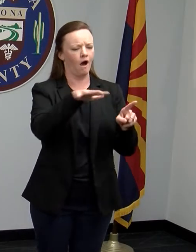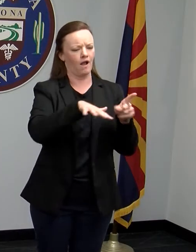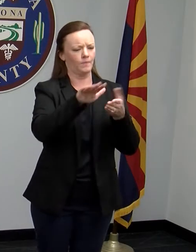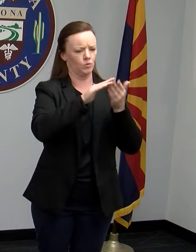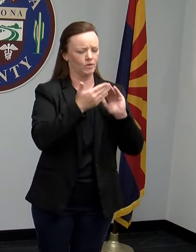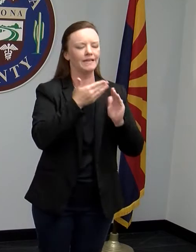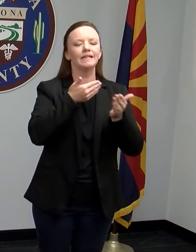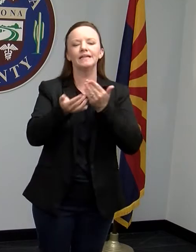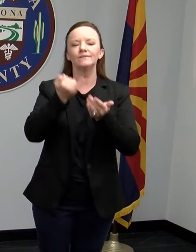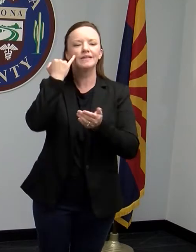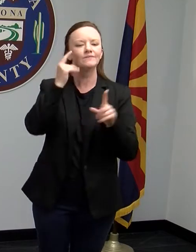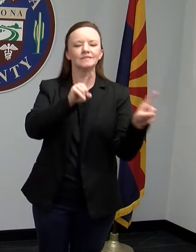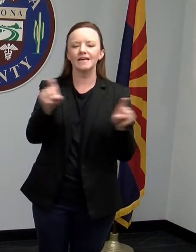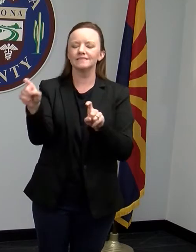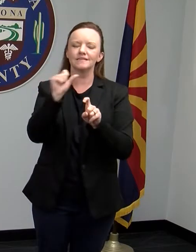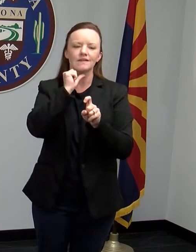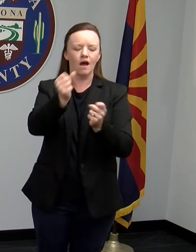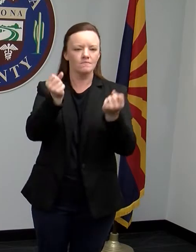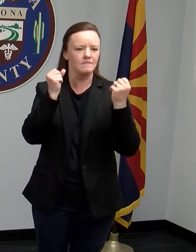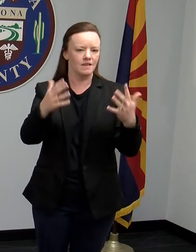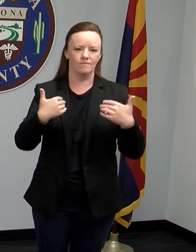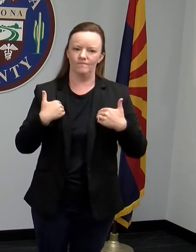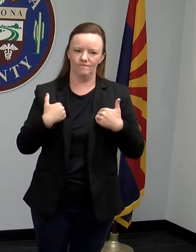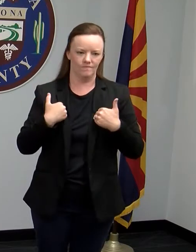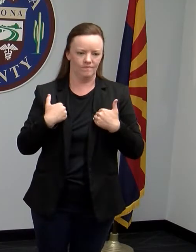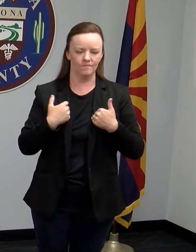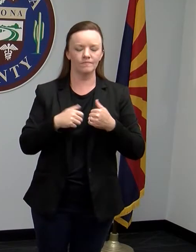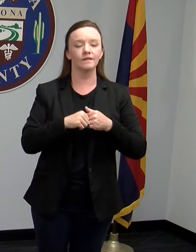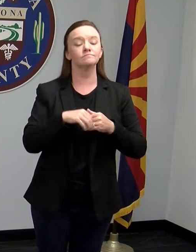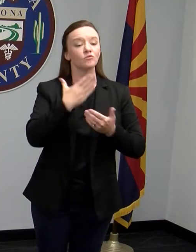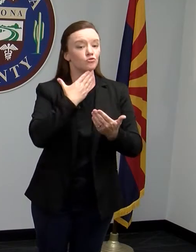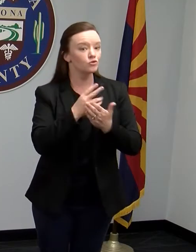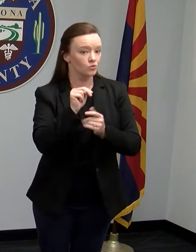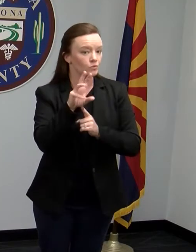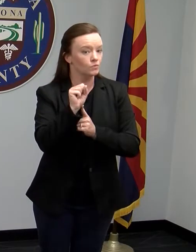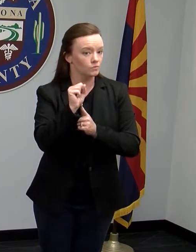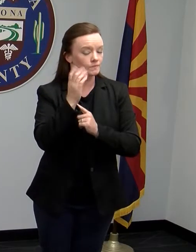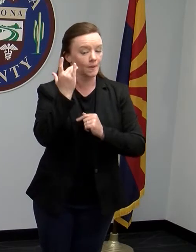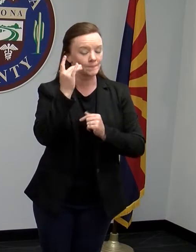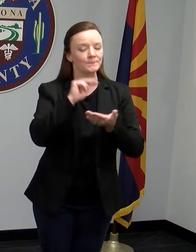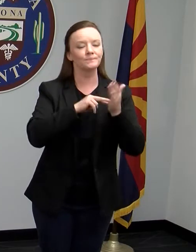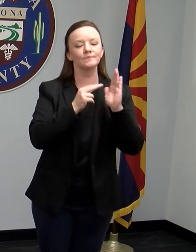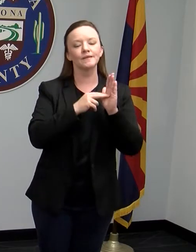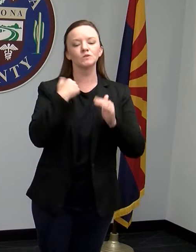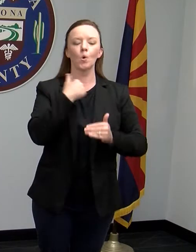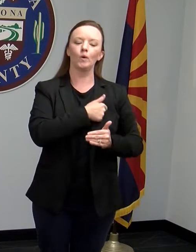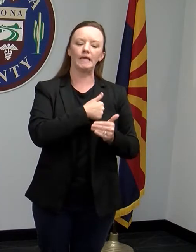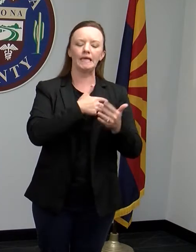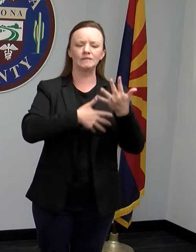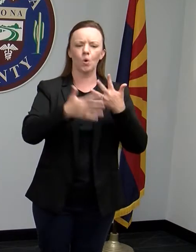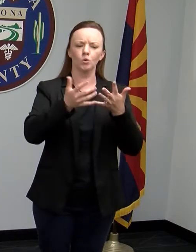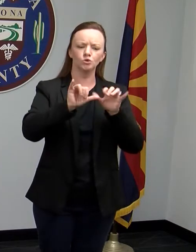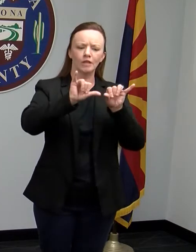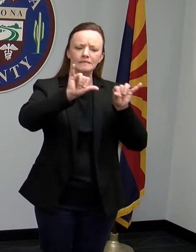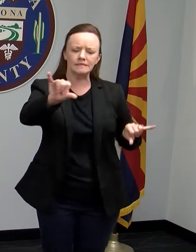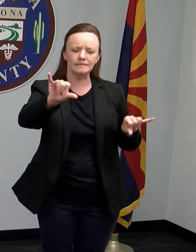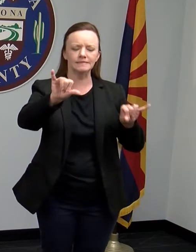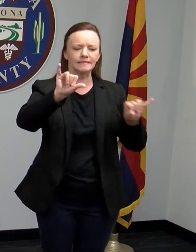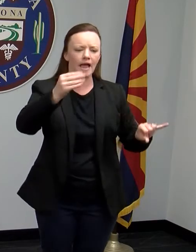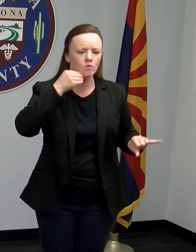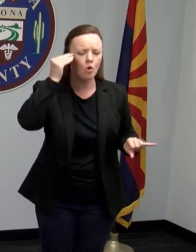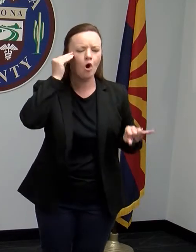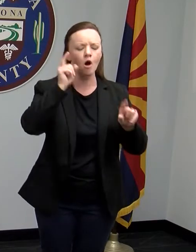really good news, because it means that the social distancing that we have put in place continues to work, and that if we can keep our number of